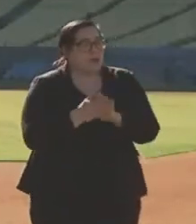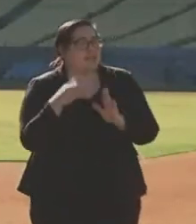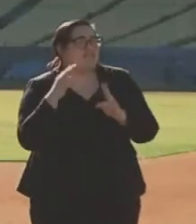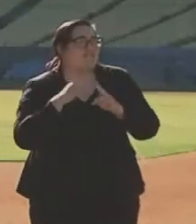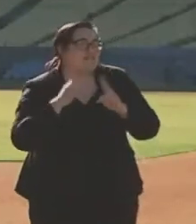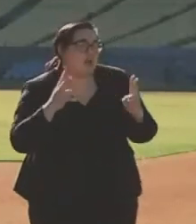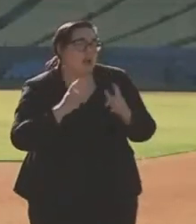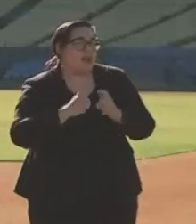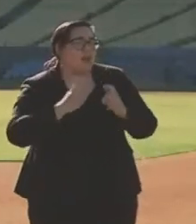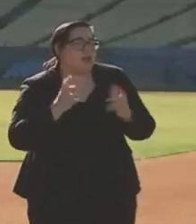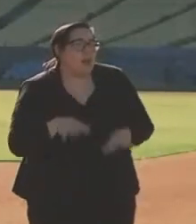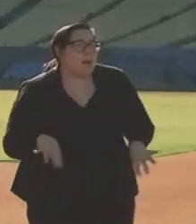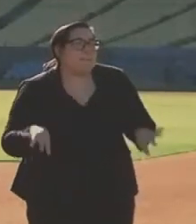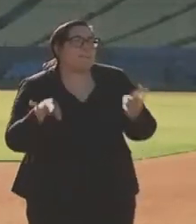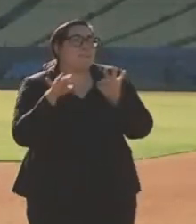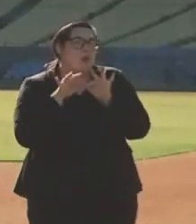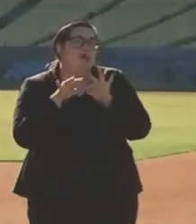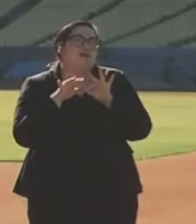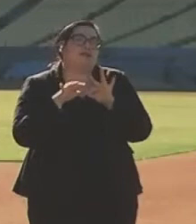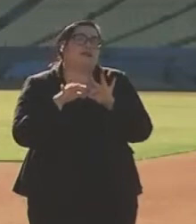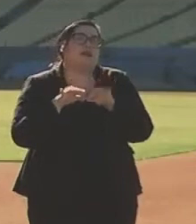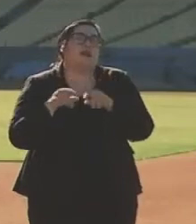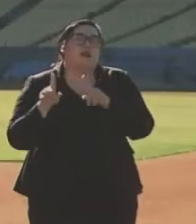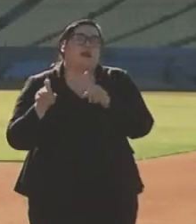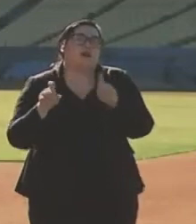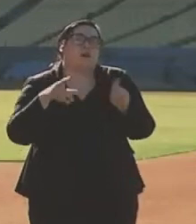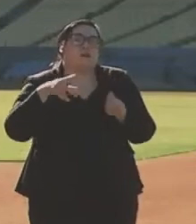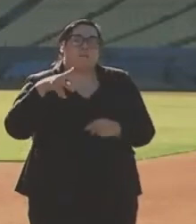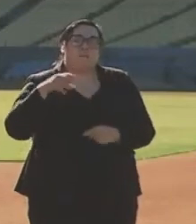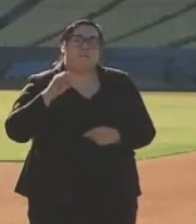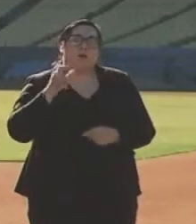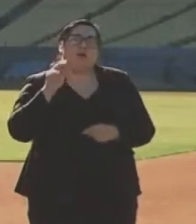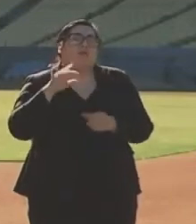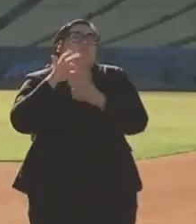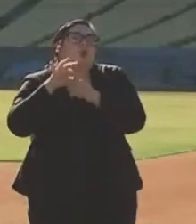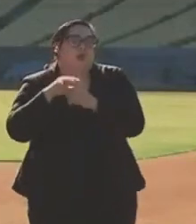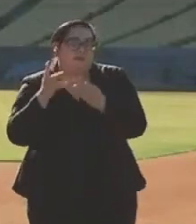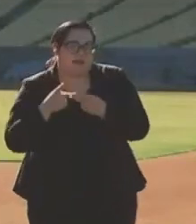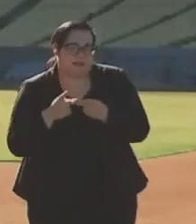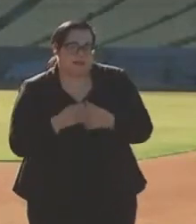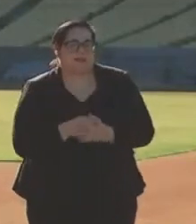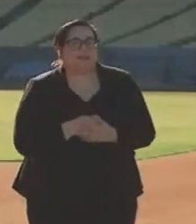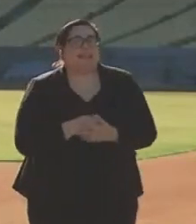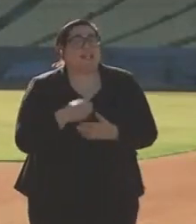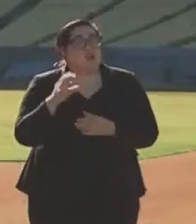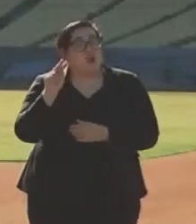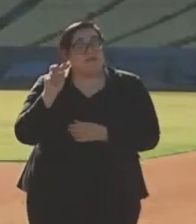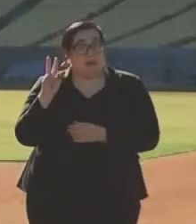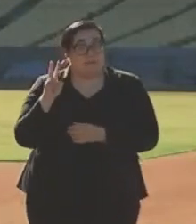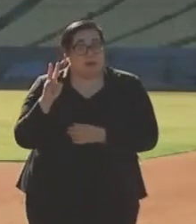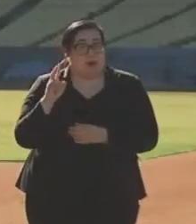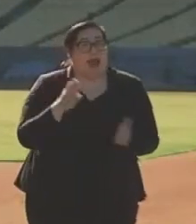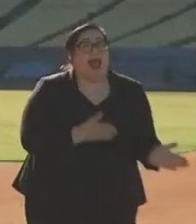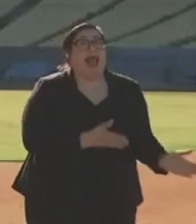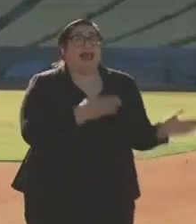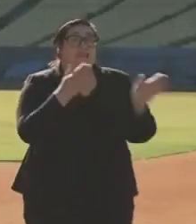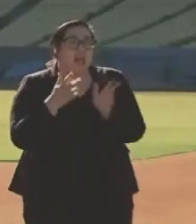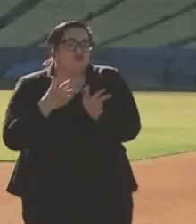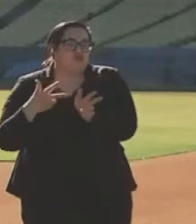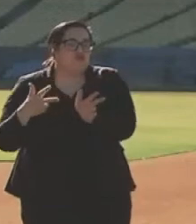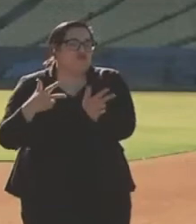large and important polling place in November, to the drive-through Christmas